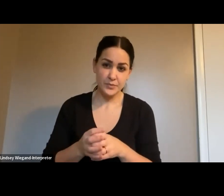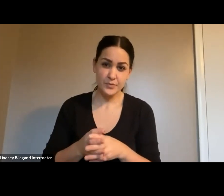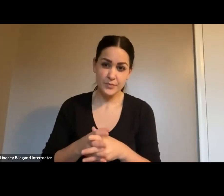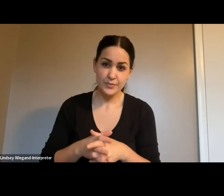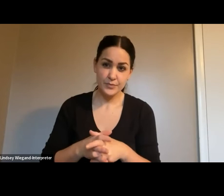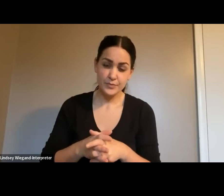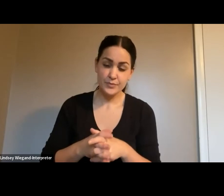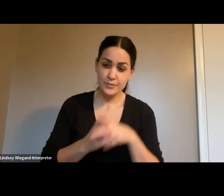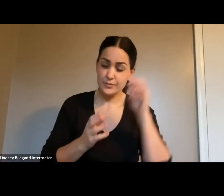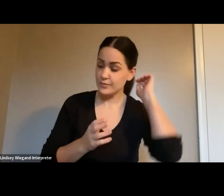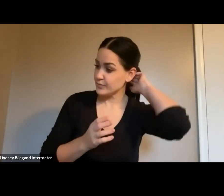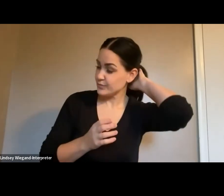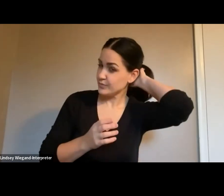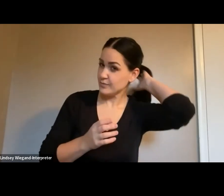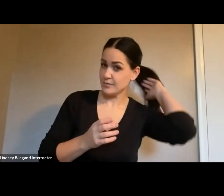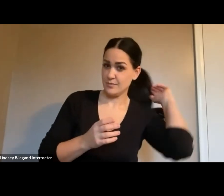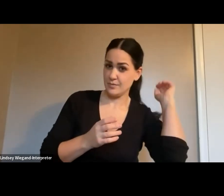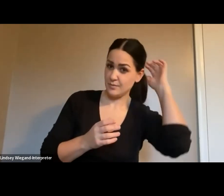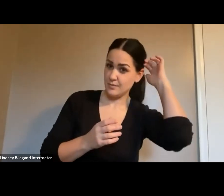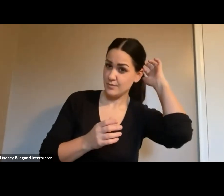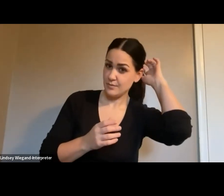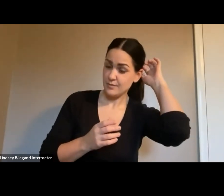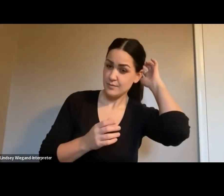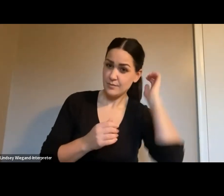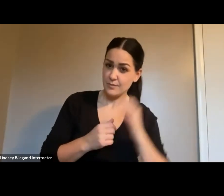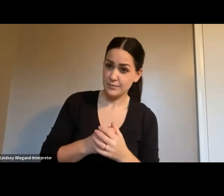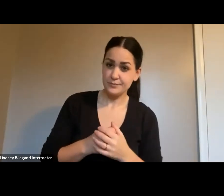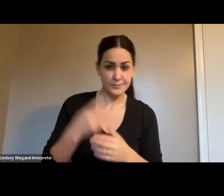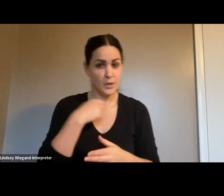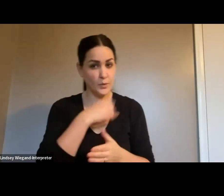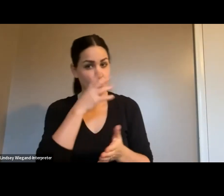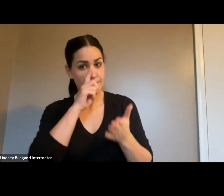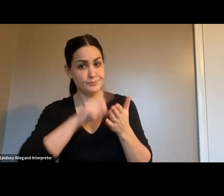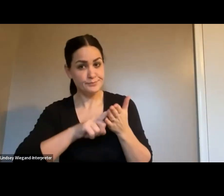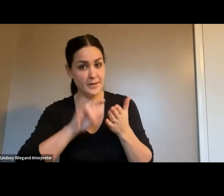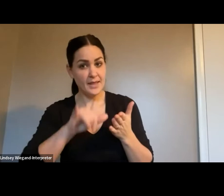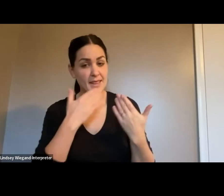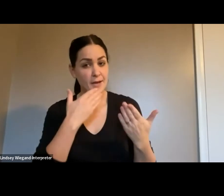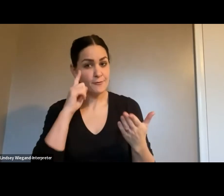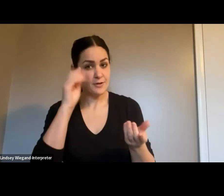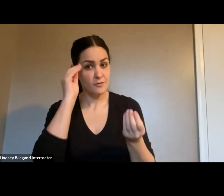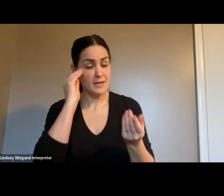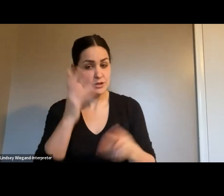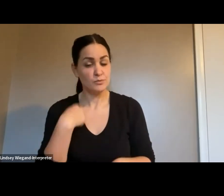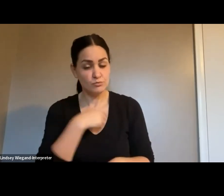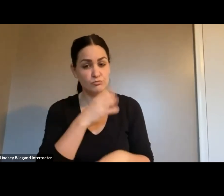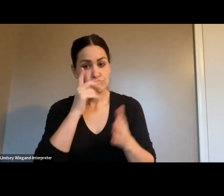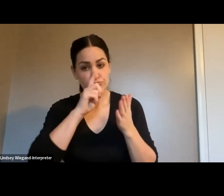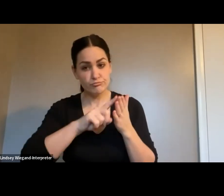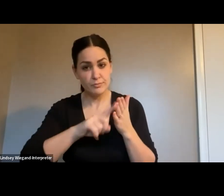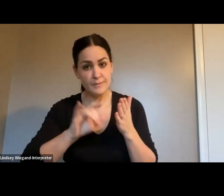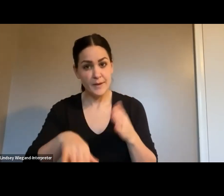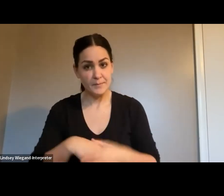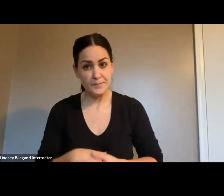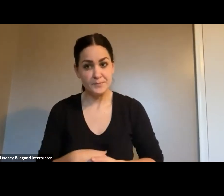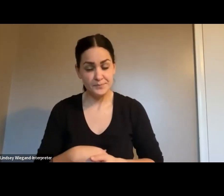we'll look at that. Thank you for the information. We'll look at that we're working hard to